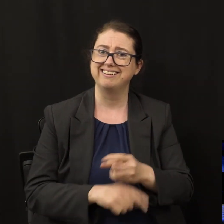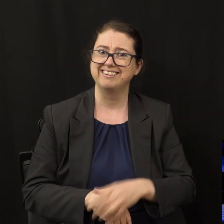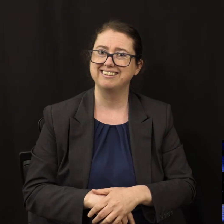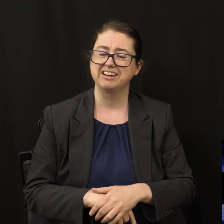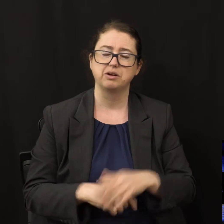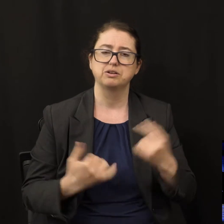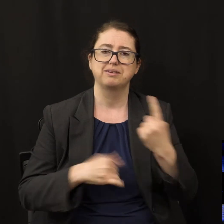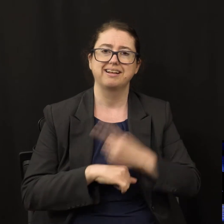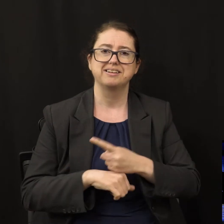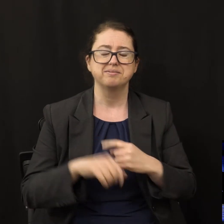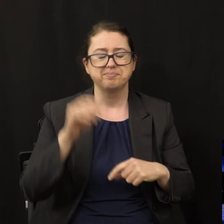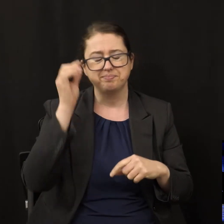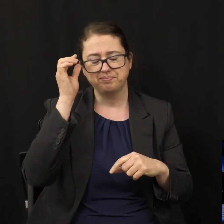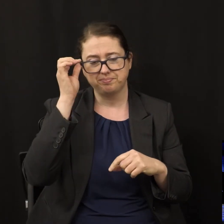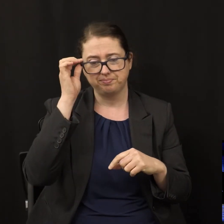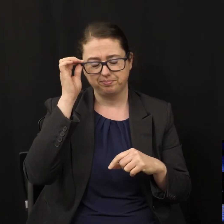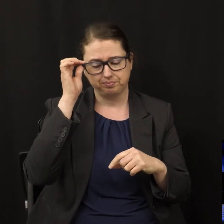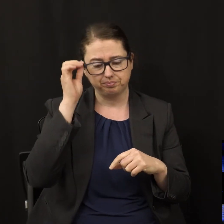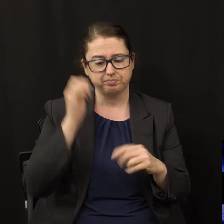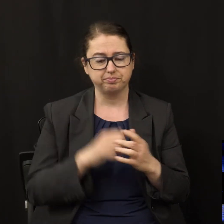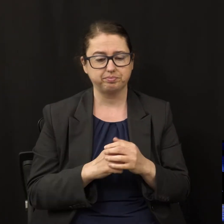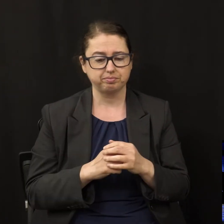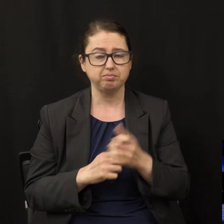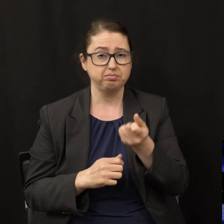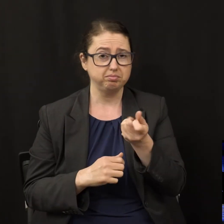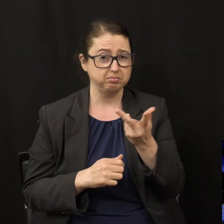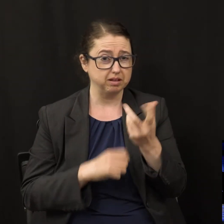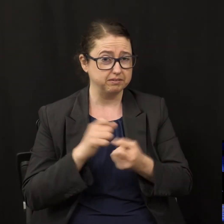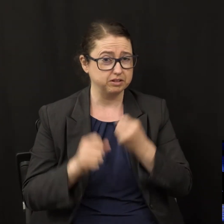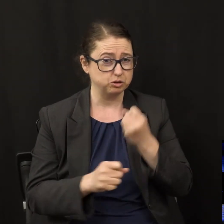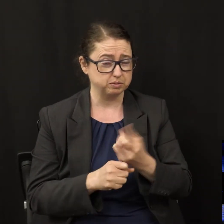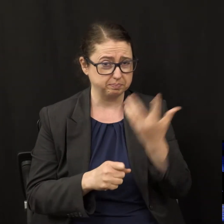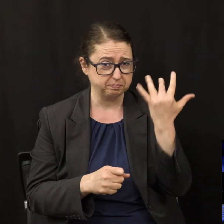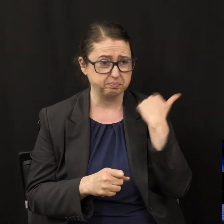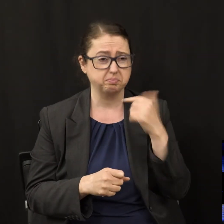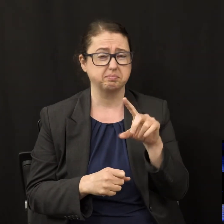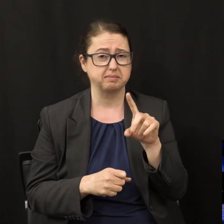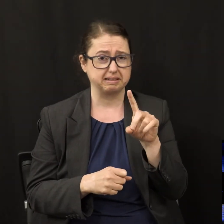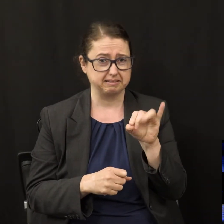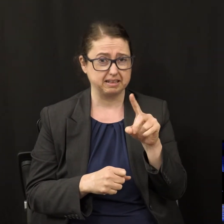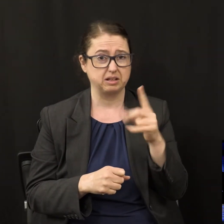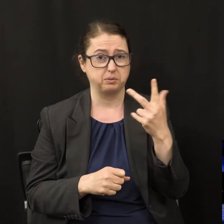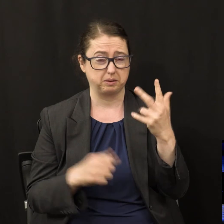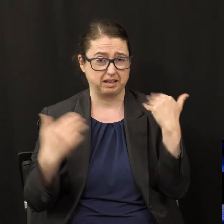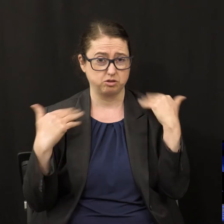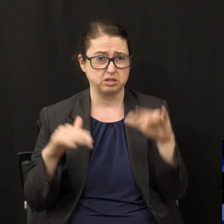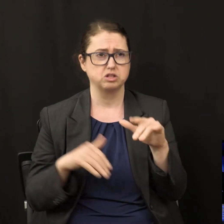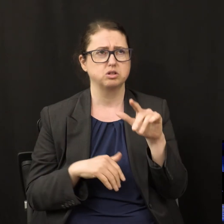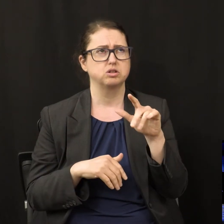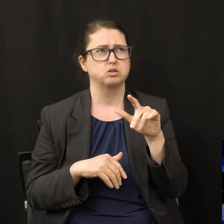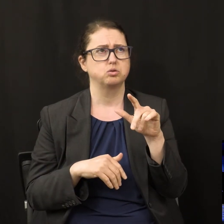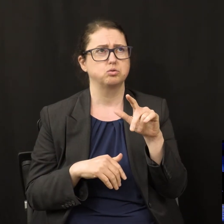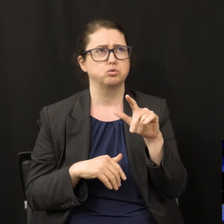You know, several years ago, I did a series on the three angels' messages. had 24, 25 actually,